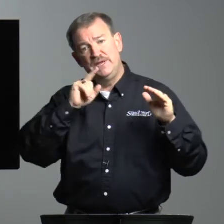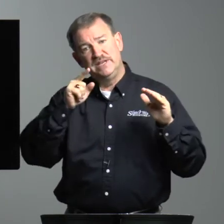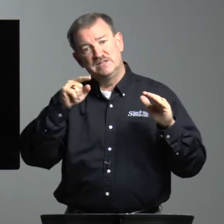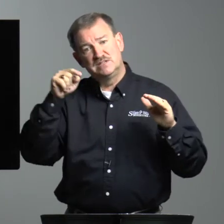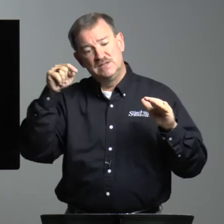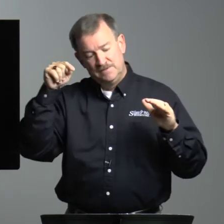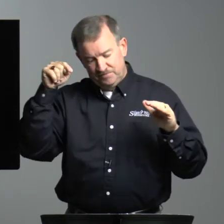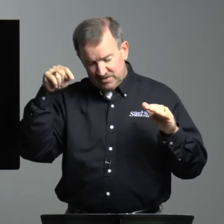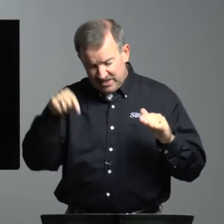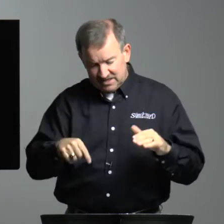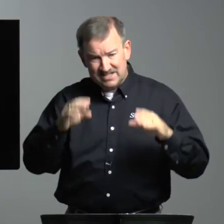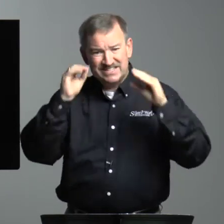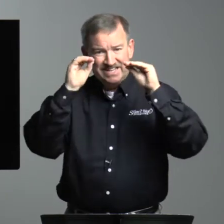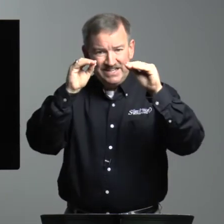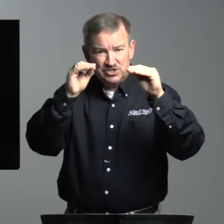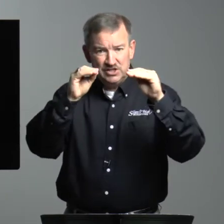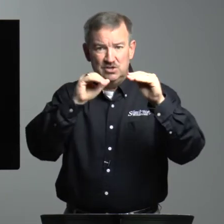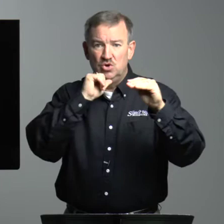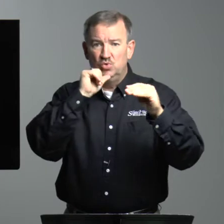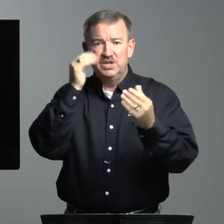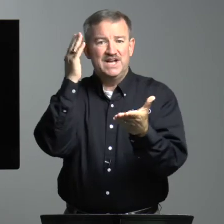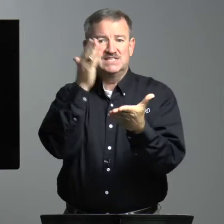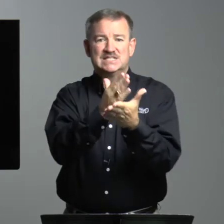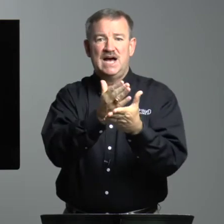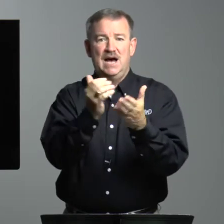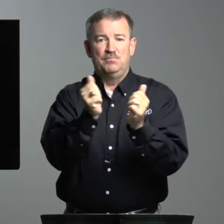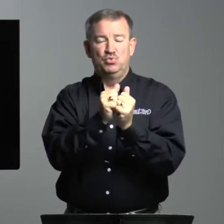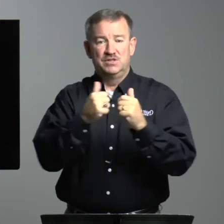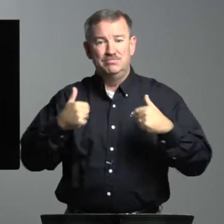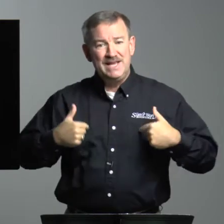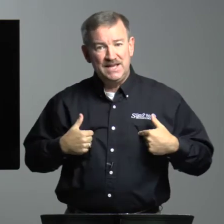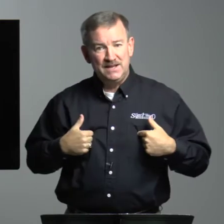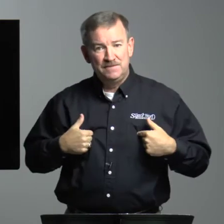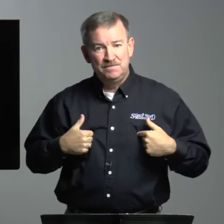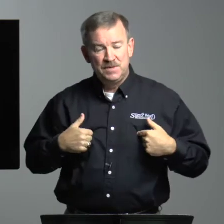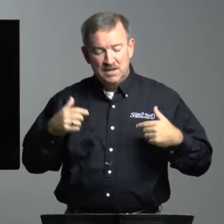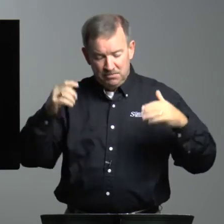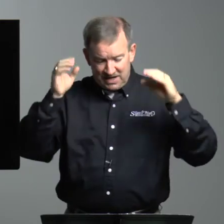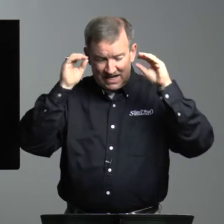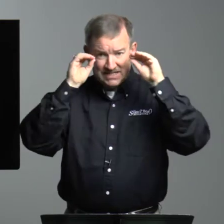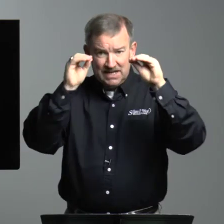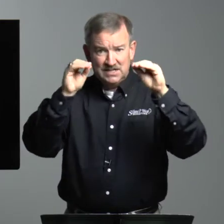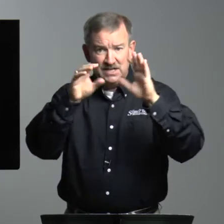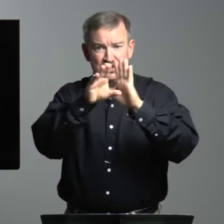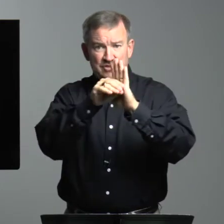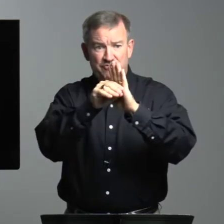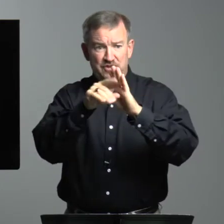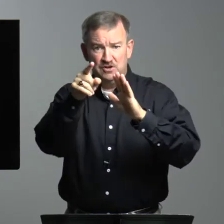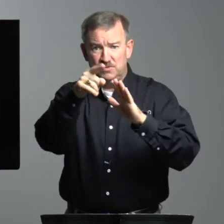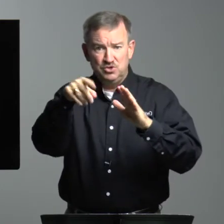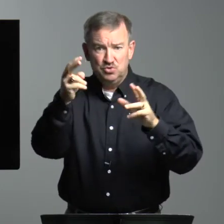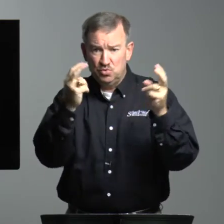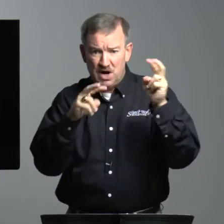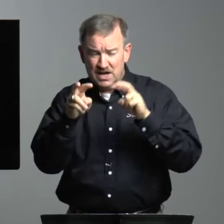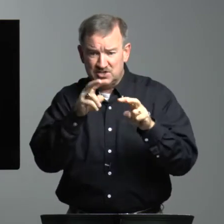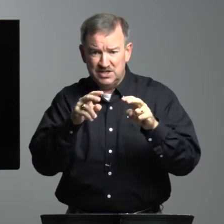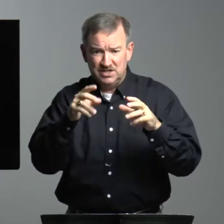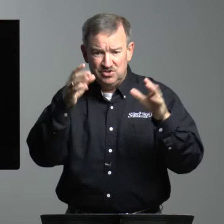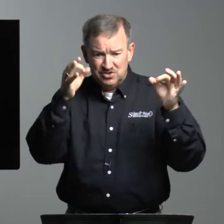is that this teaching will not stop with me. But as I teach and film and you're watching and you're